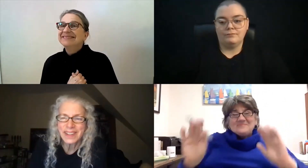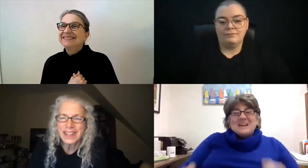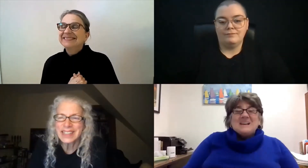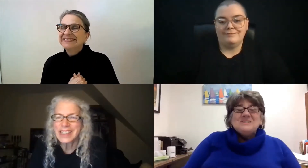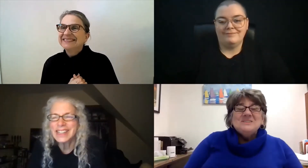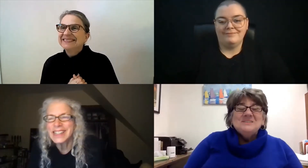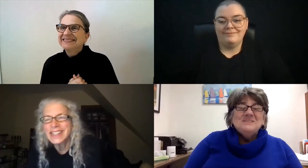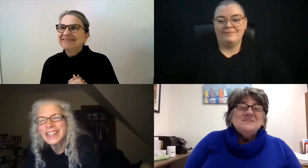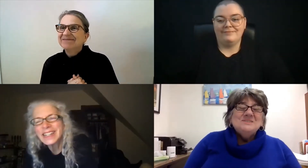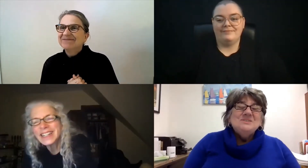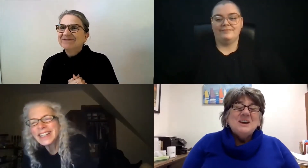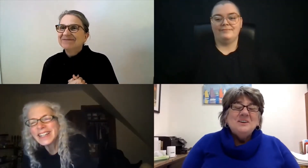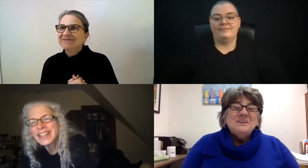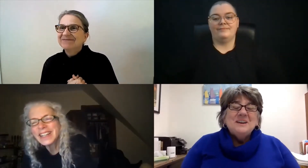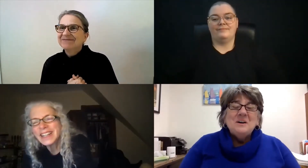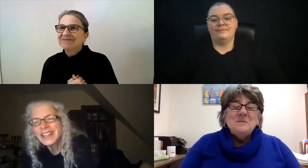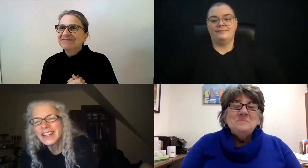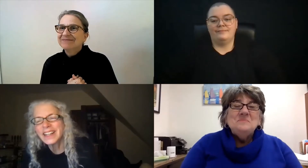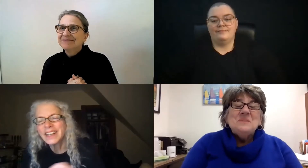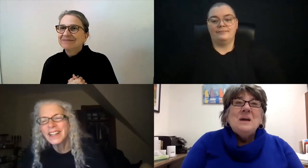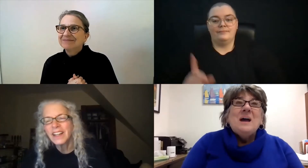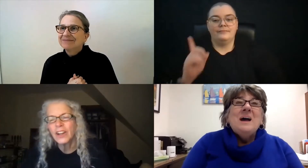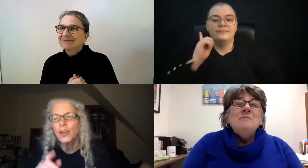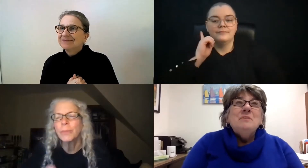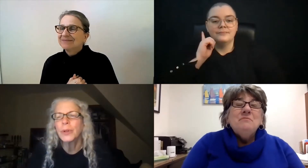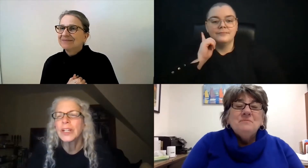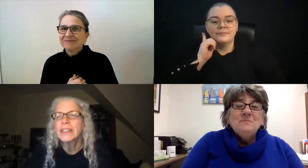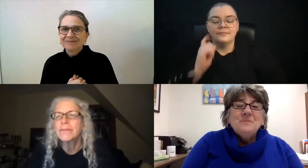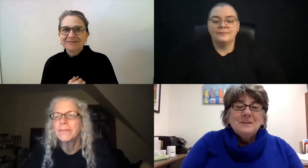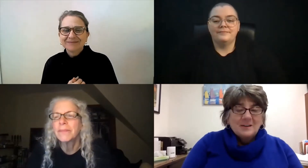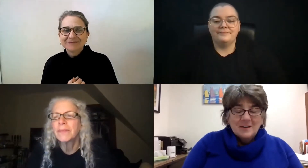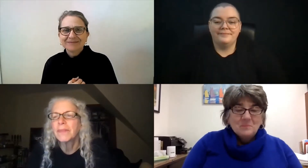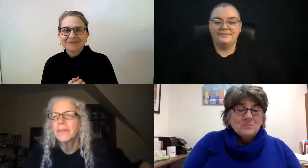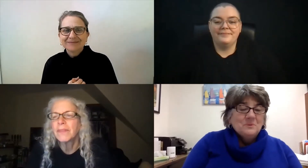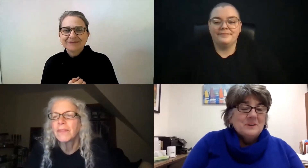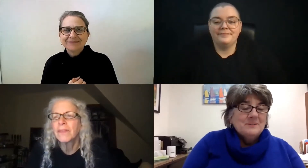Yes, Nancy. You're muted.